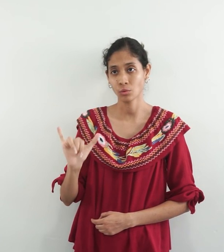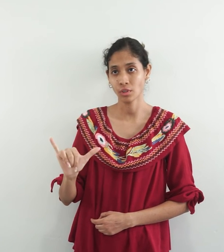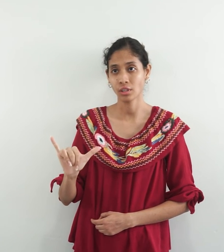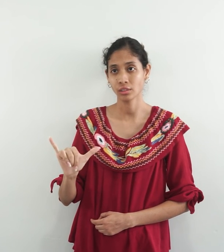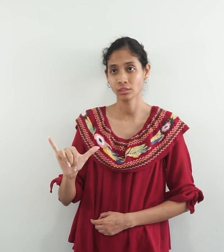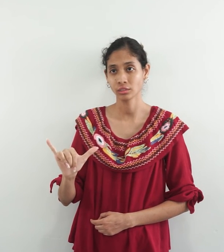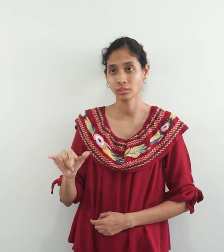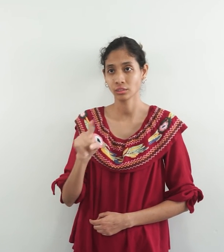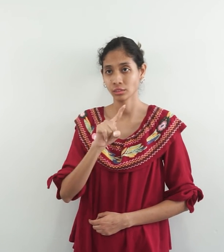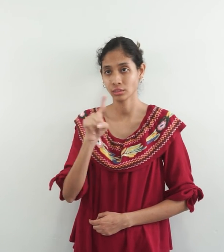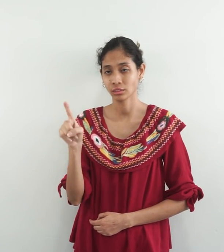Z.